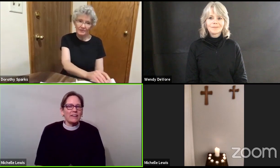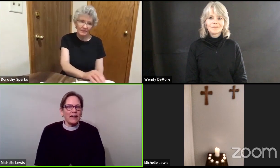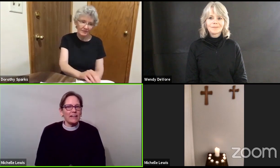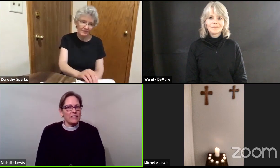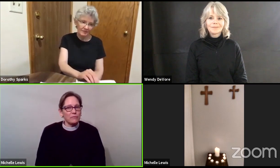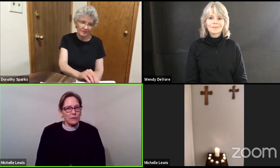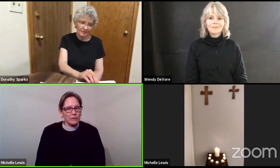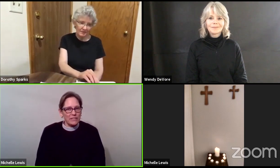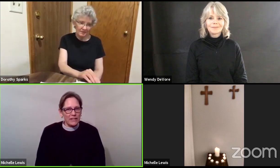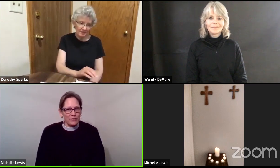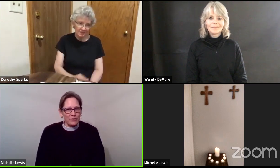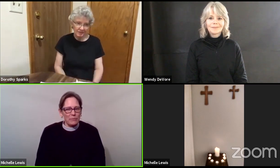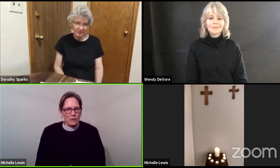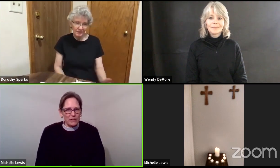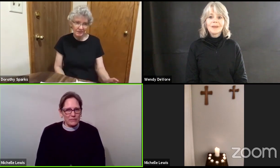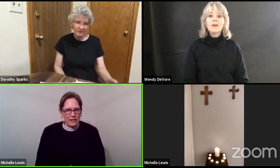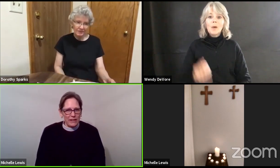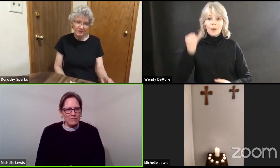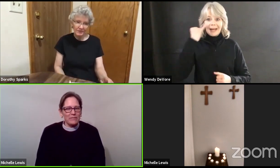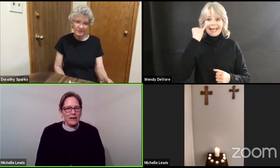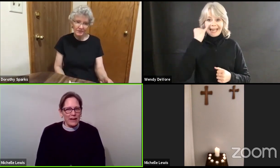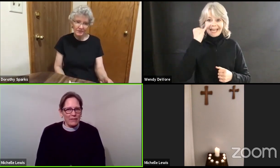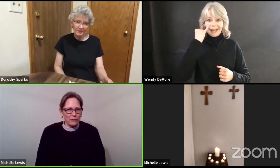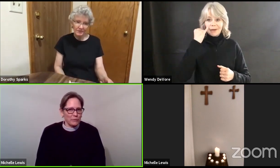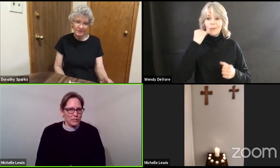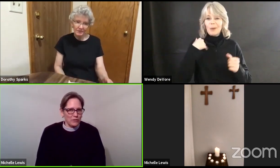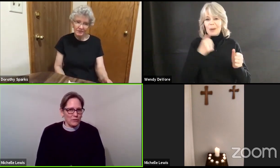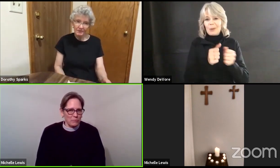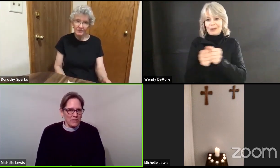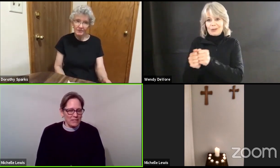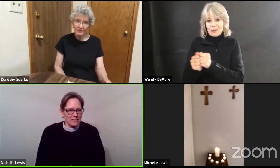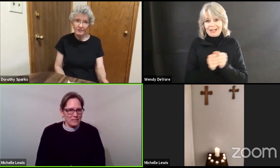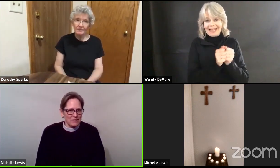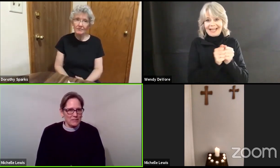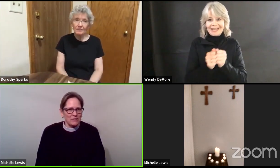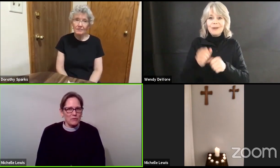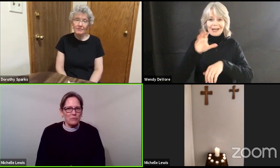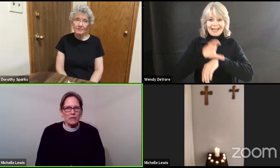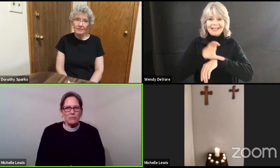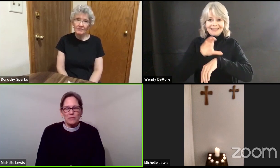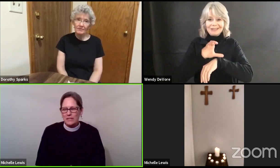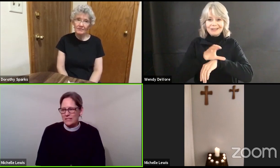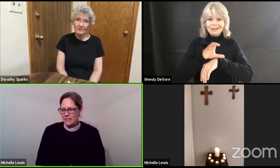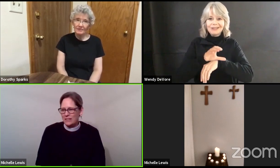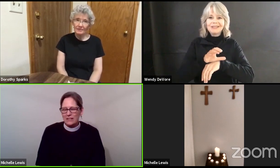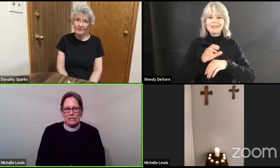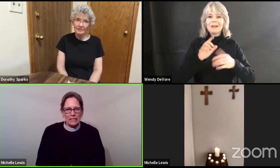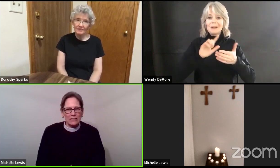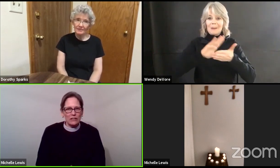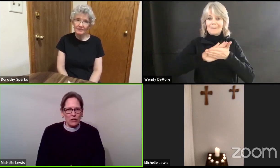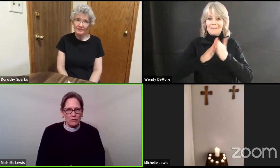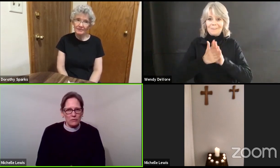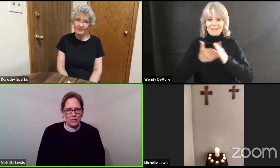If we were together at Bread of Life, after we share the peace, we would collect the offering.